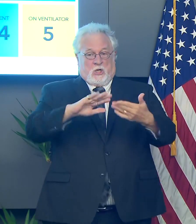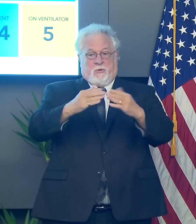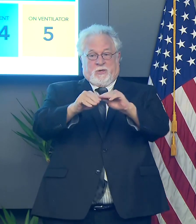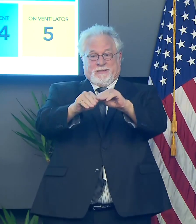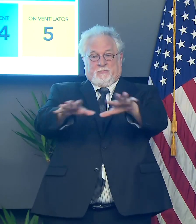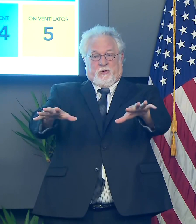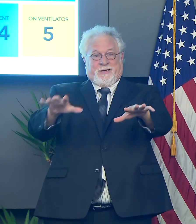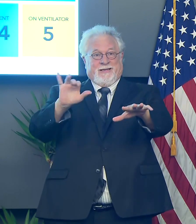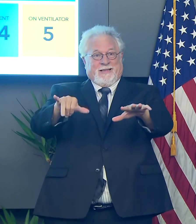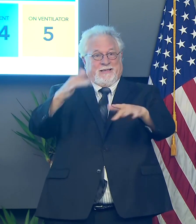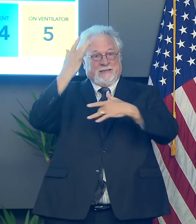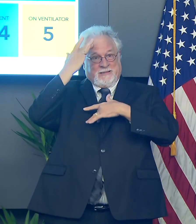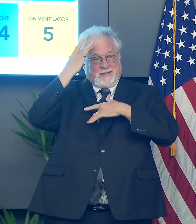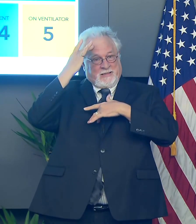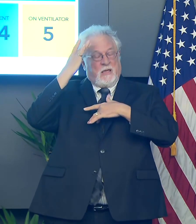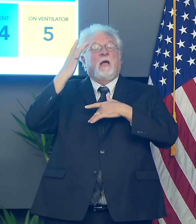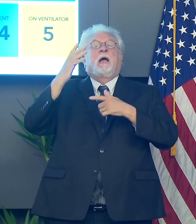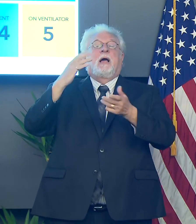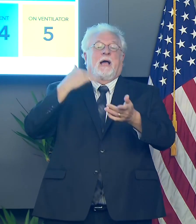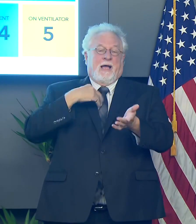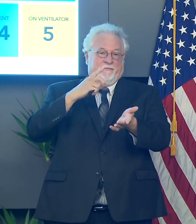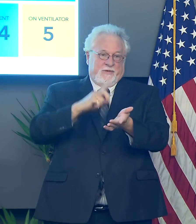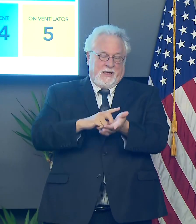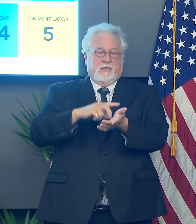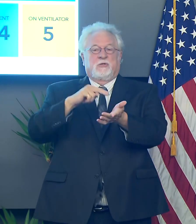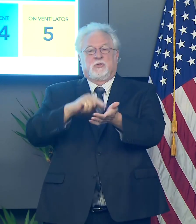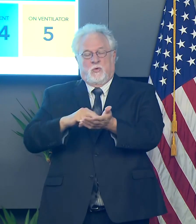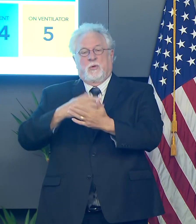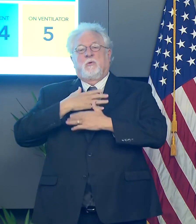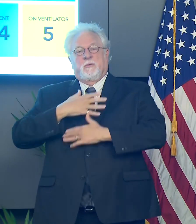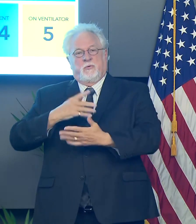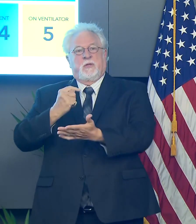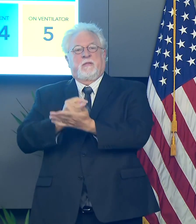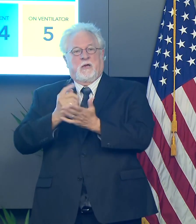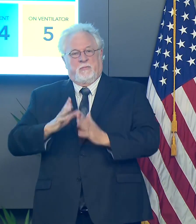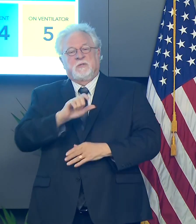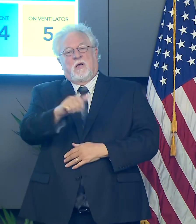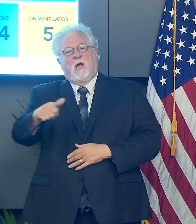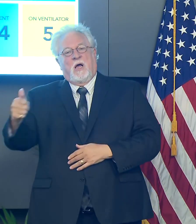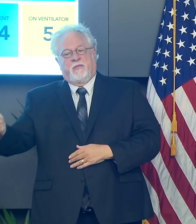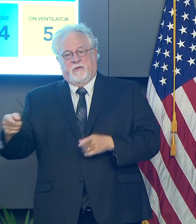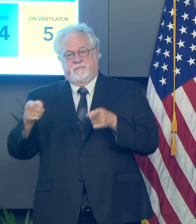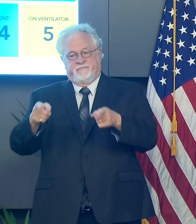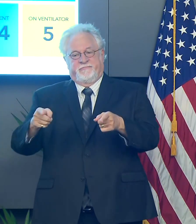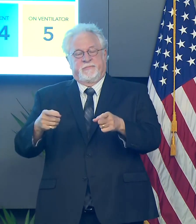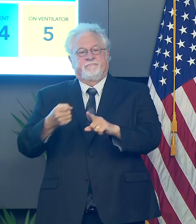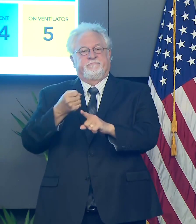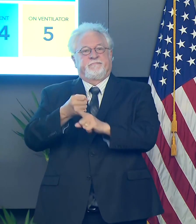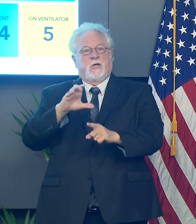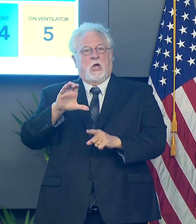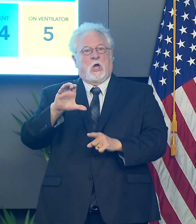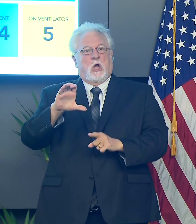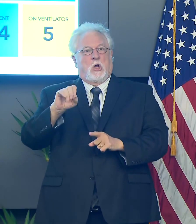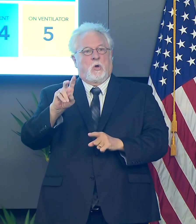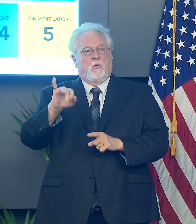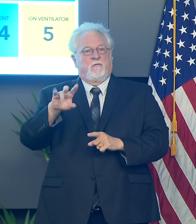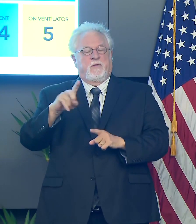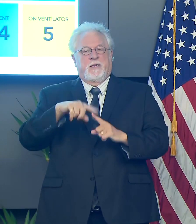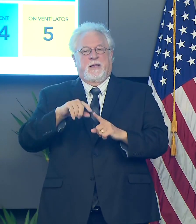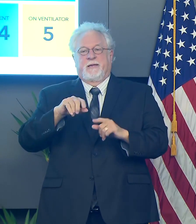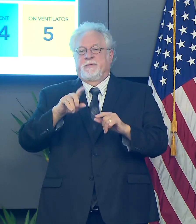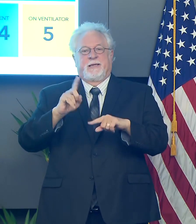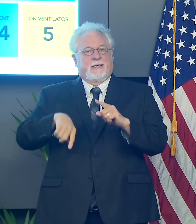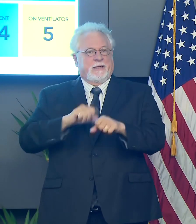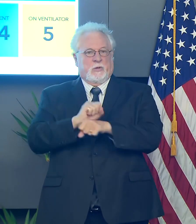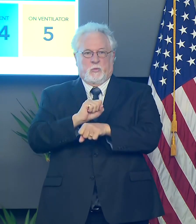spread of the disease. You're also gonna have doctors and nurses and respiratory therapists and others, uh, who have COVID and have to stay out of